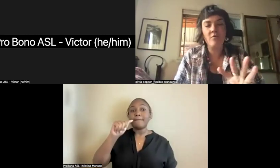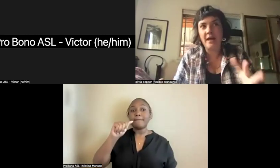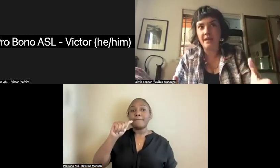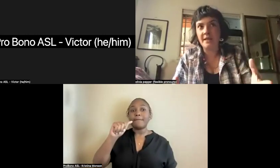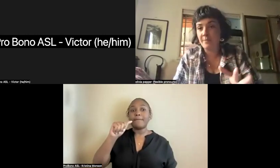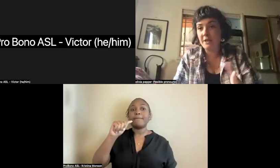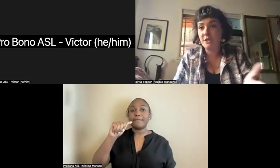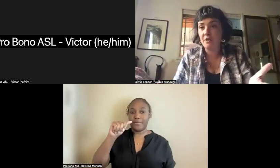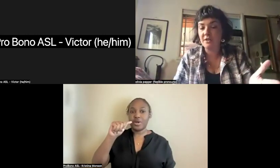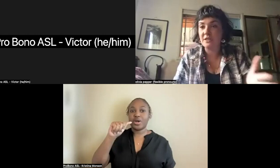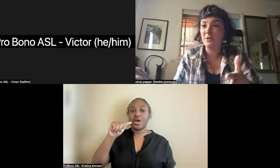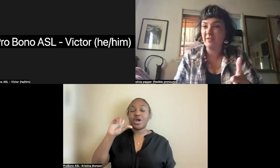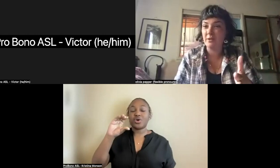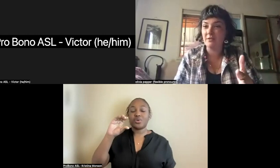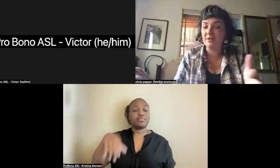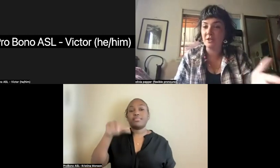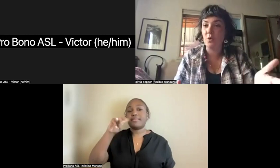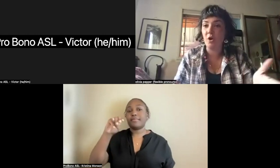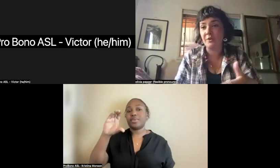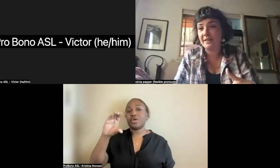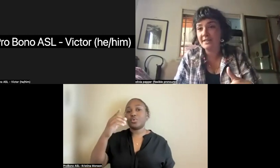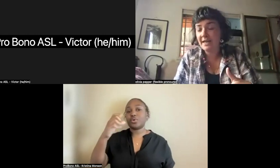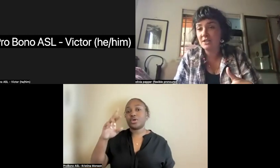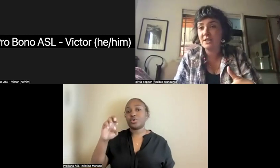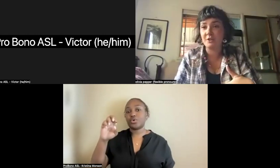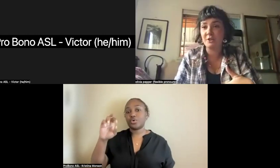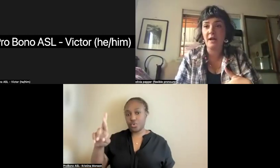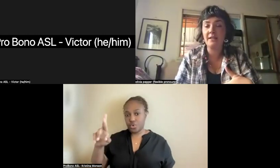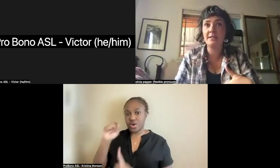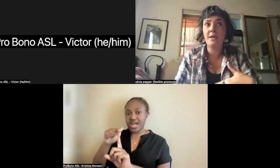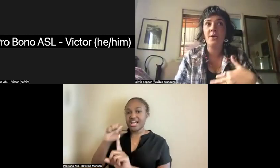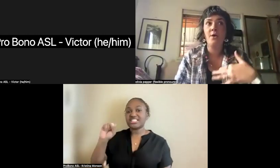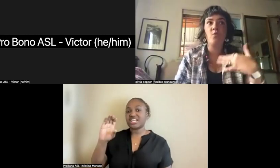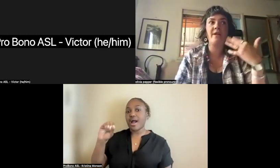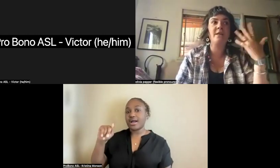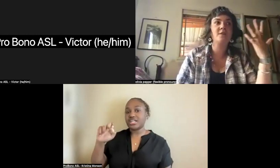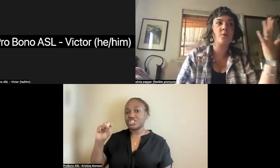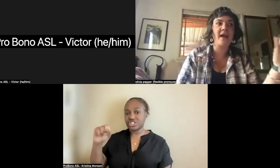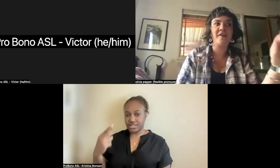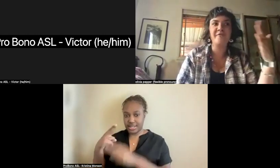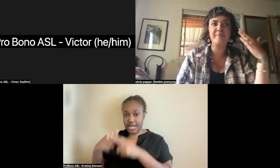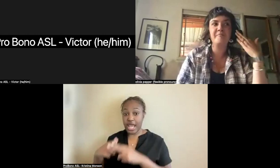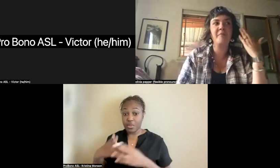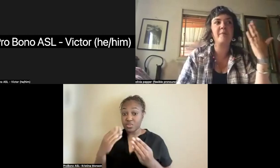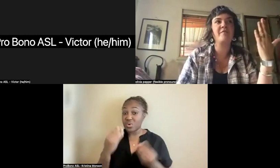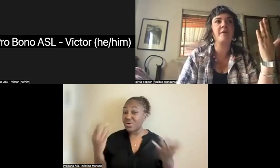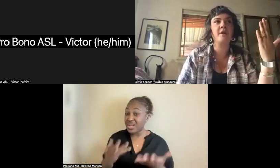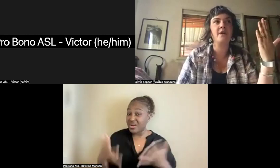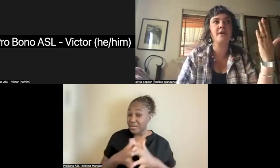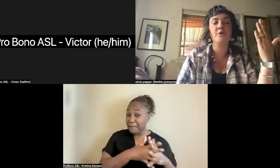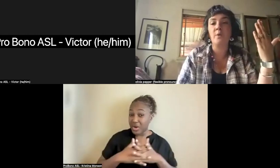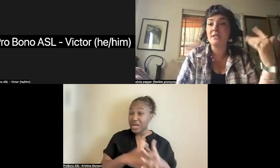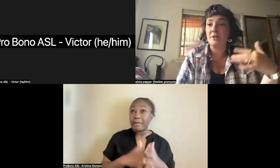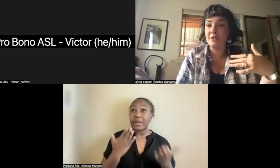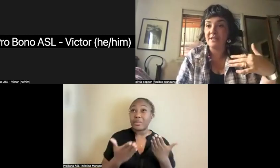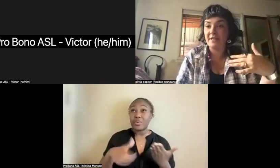now I think especially those of us who live in the so-called United States here on Turtle Island, we don't have maybe a very